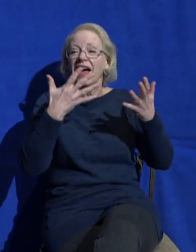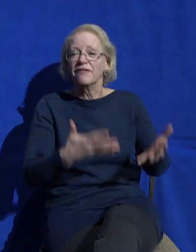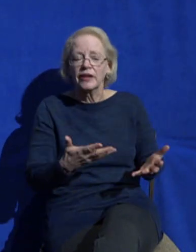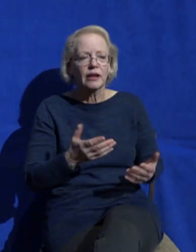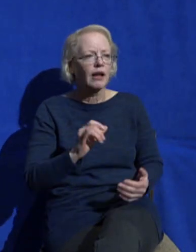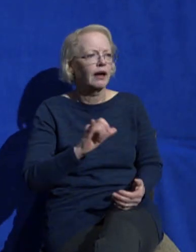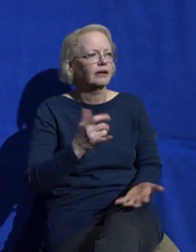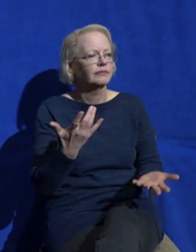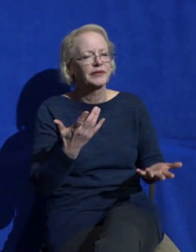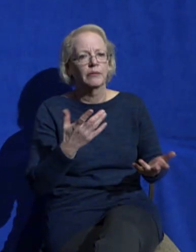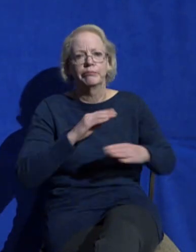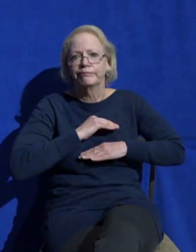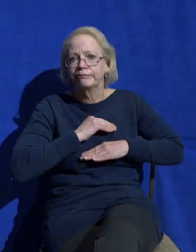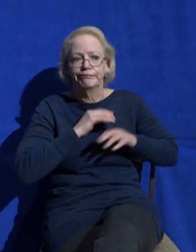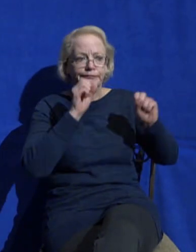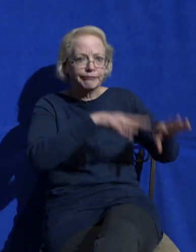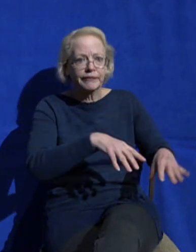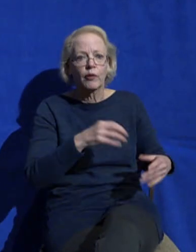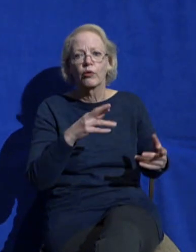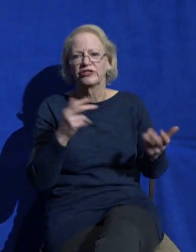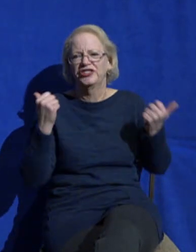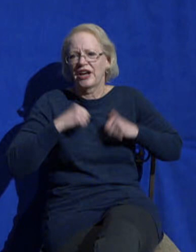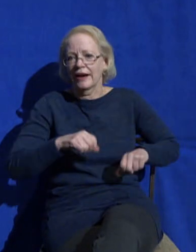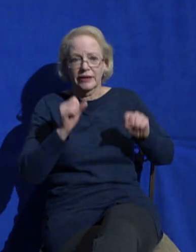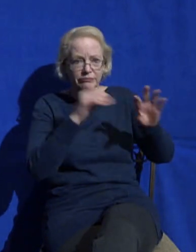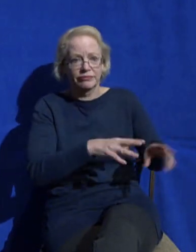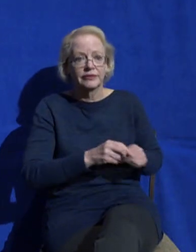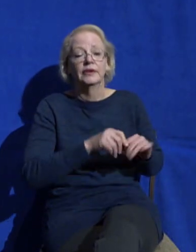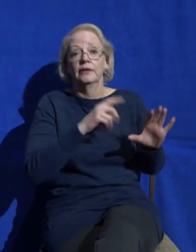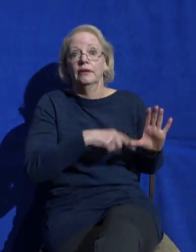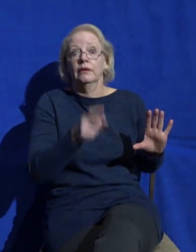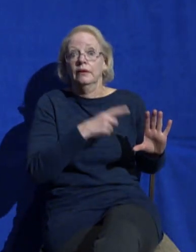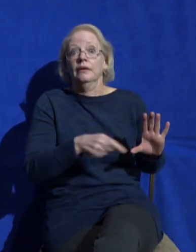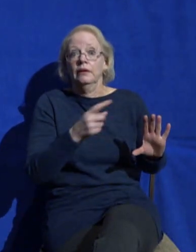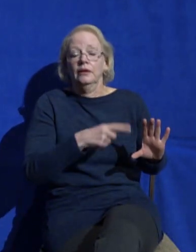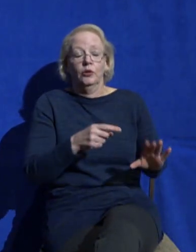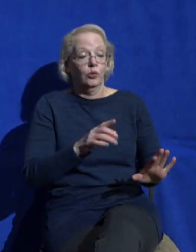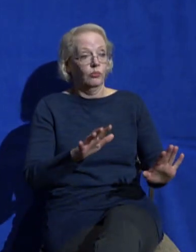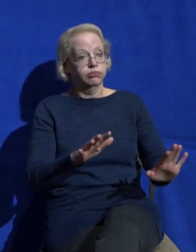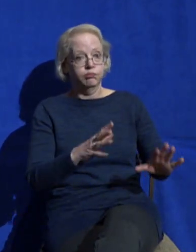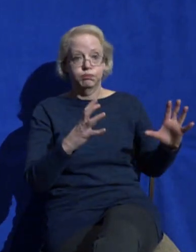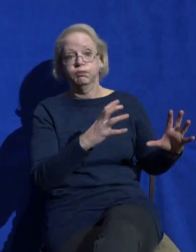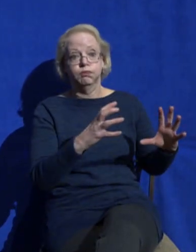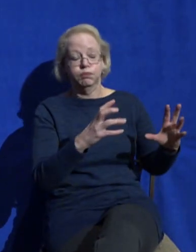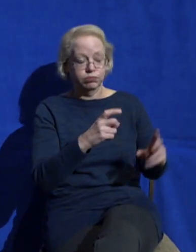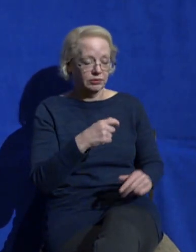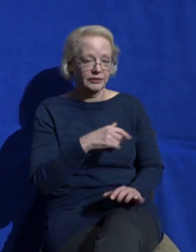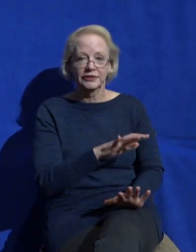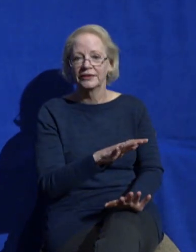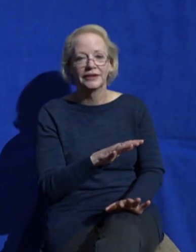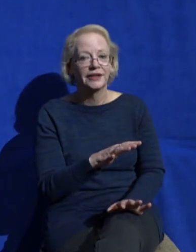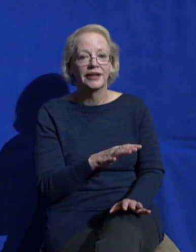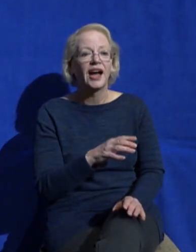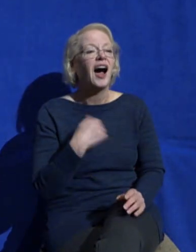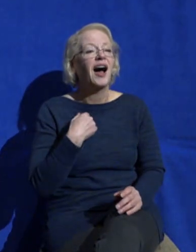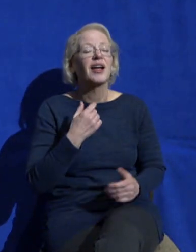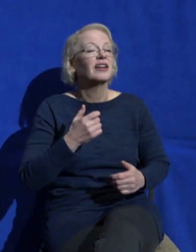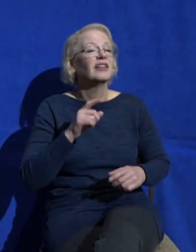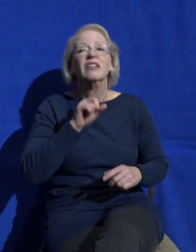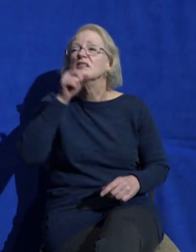comforter or a jacket or whatever the case may be, you'll be in a completely separate part of the house. And all of